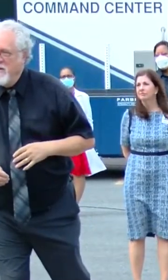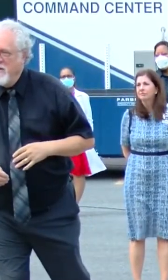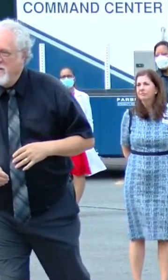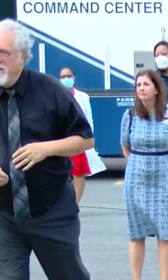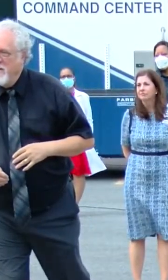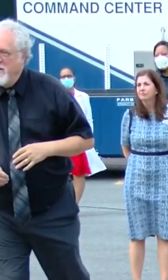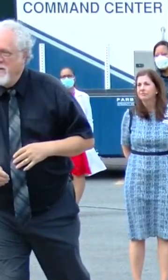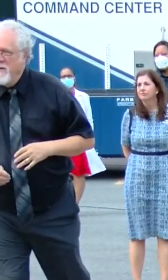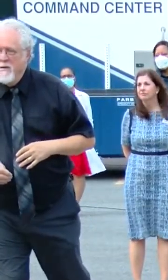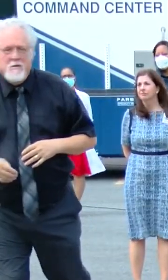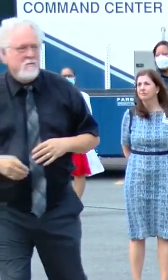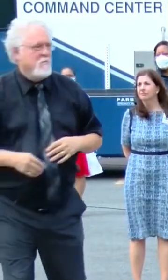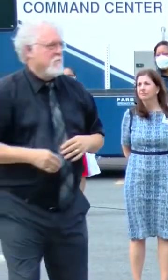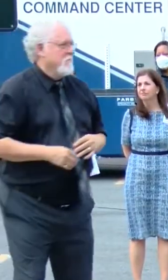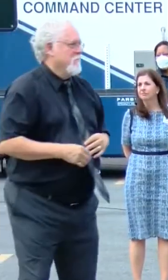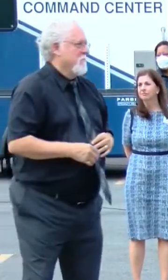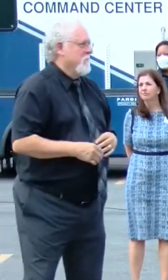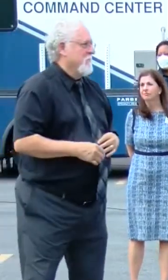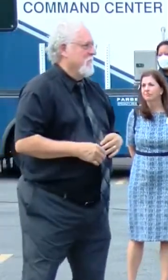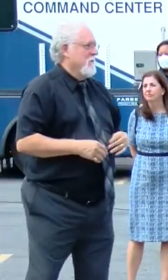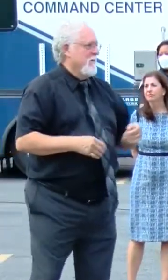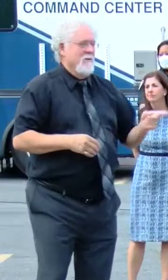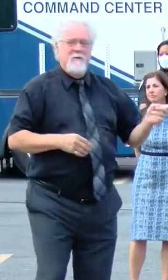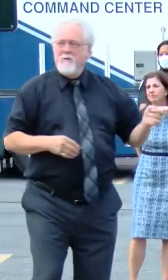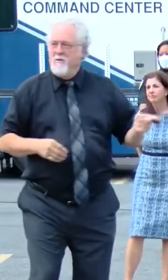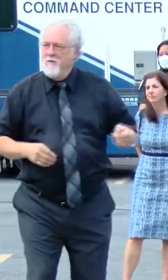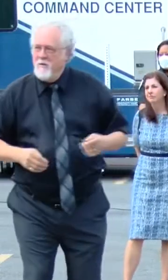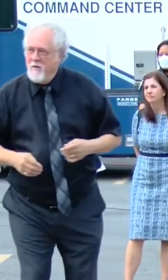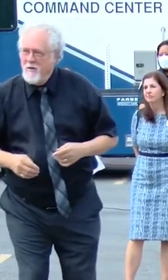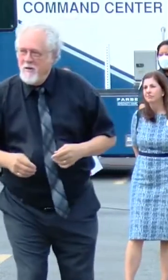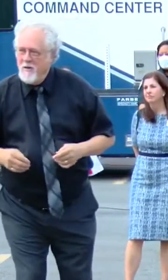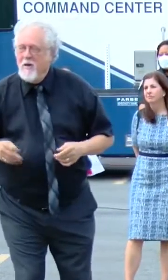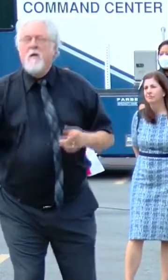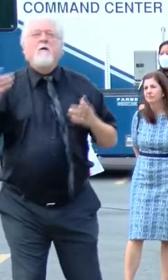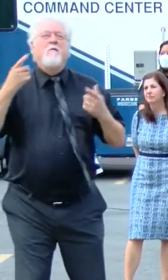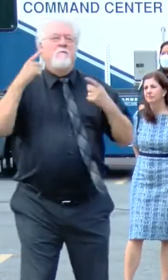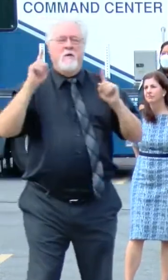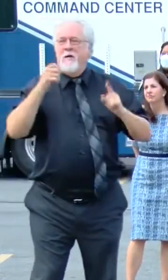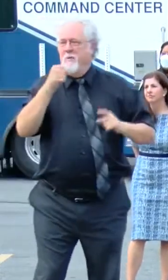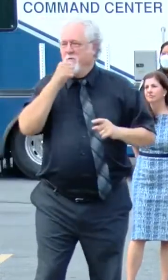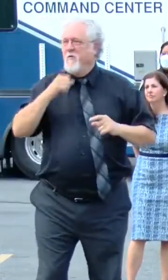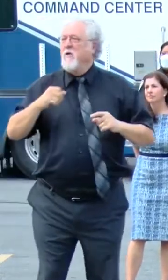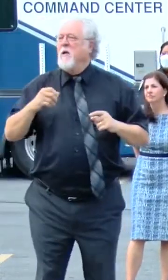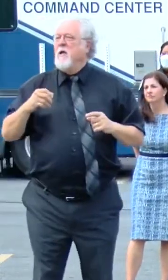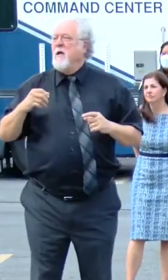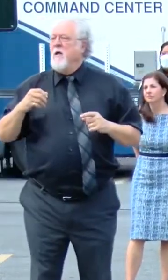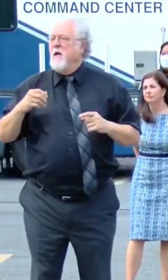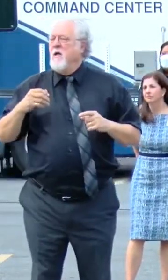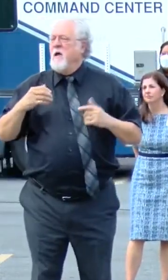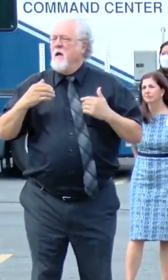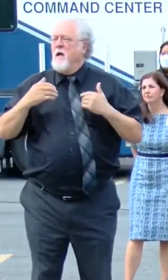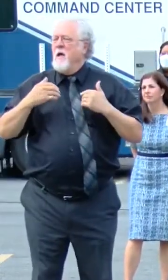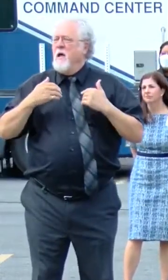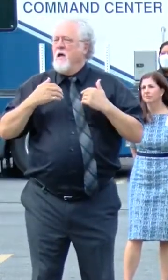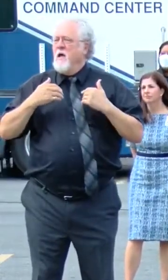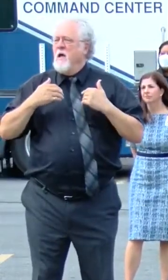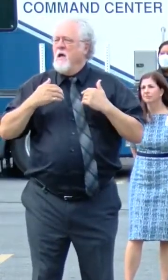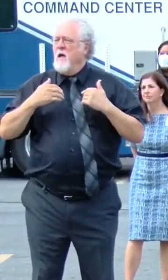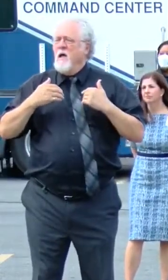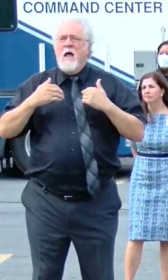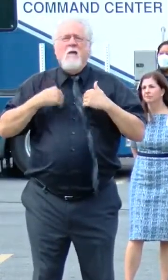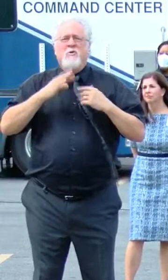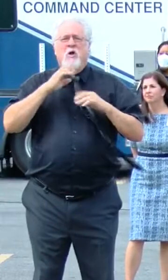Say that again. Has the parish become concerned about a drop off in tax